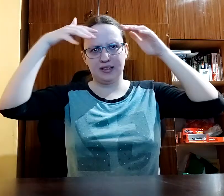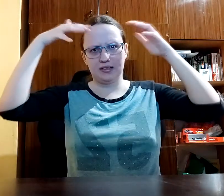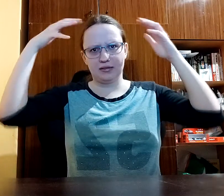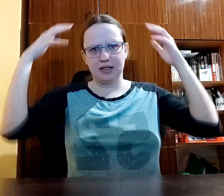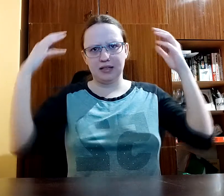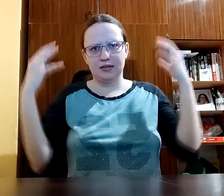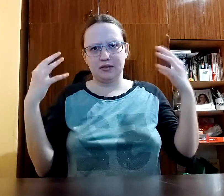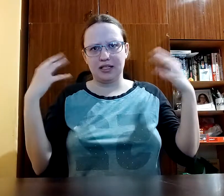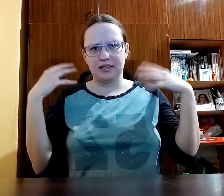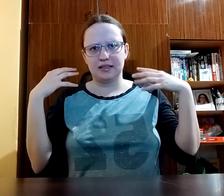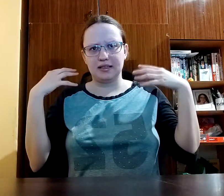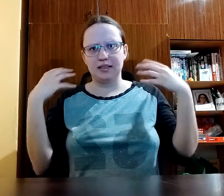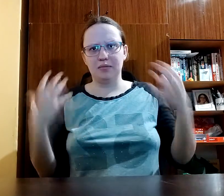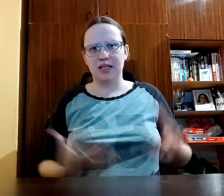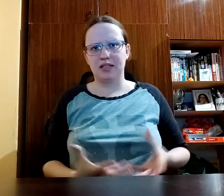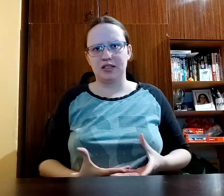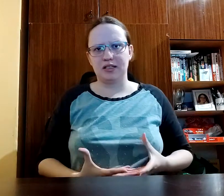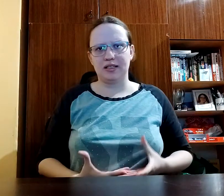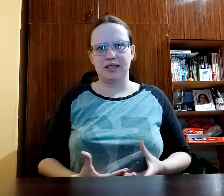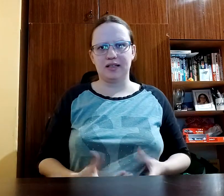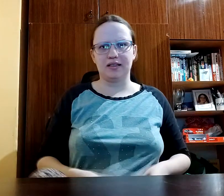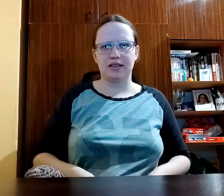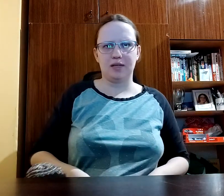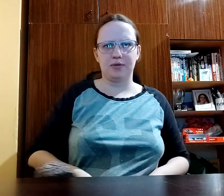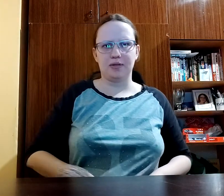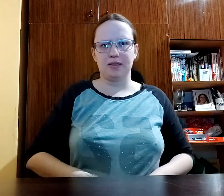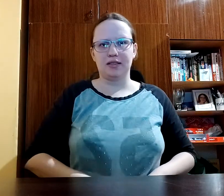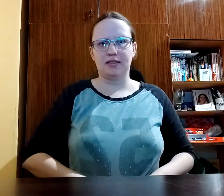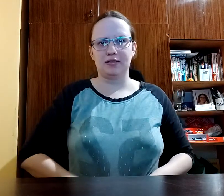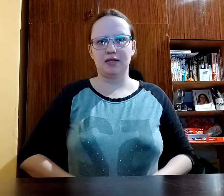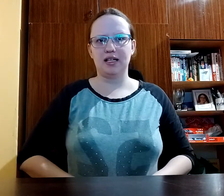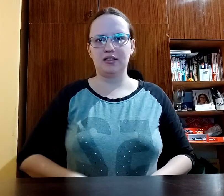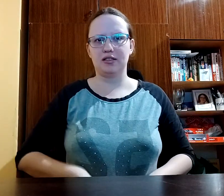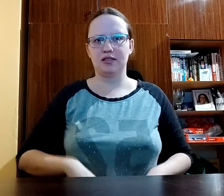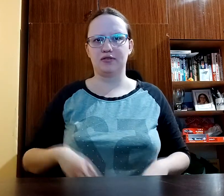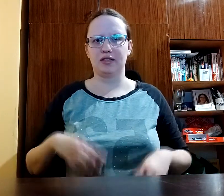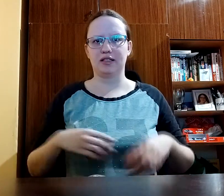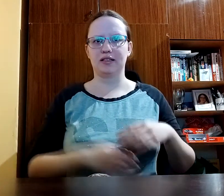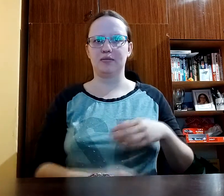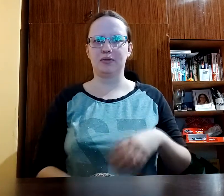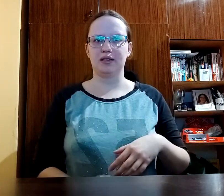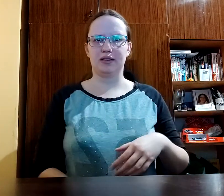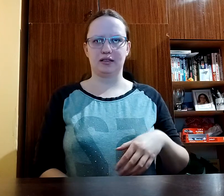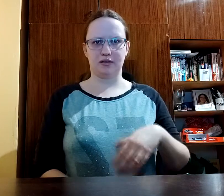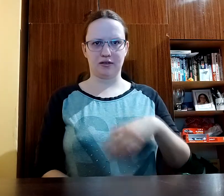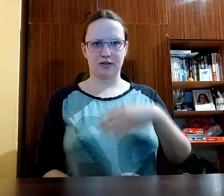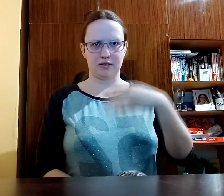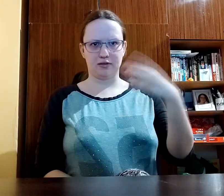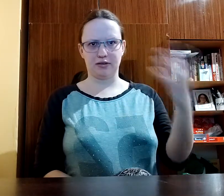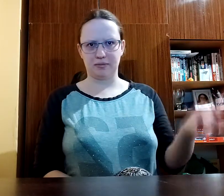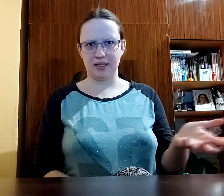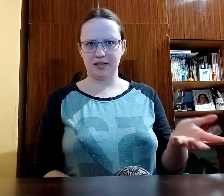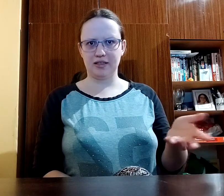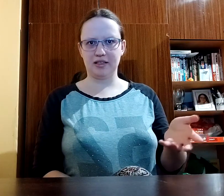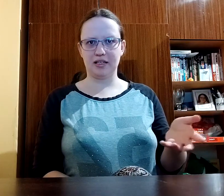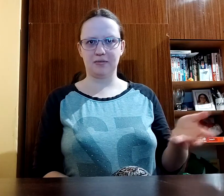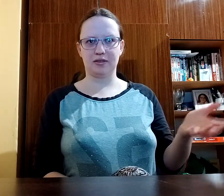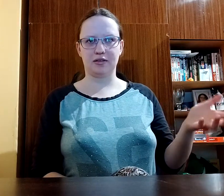it's when you just imagine that upcoming situation for example you're gonna do your bungee jump so